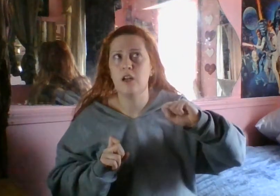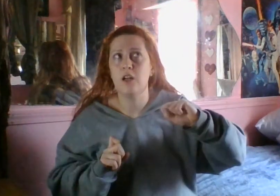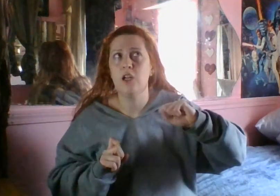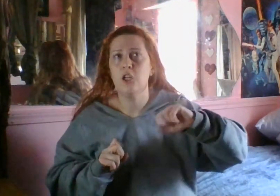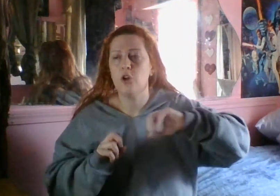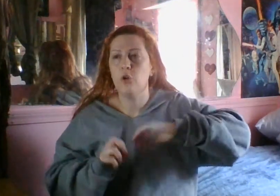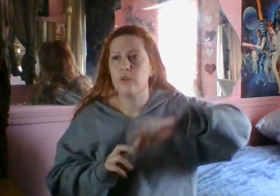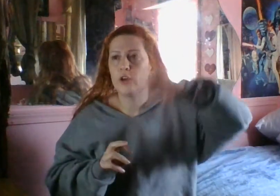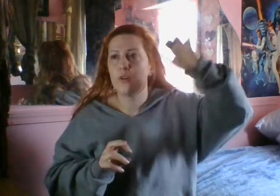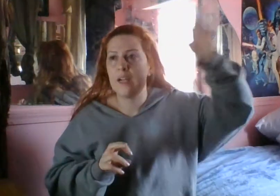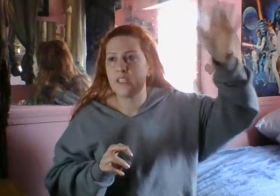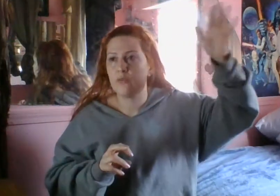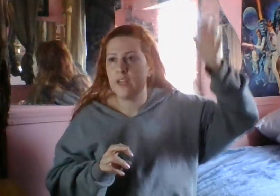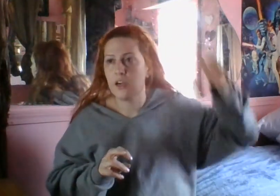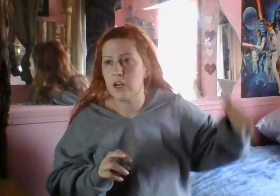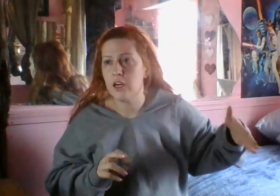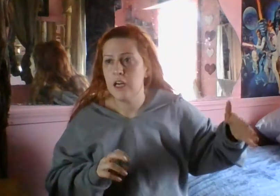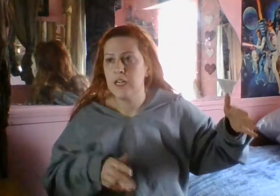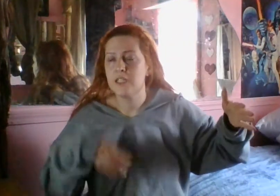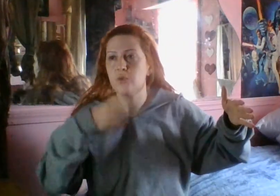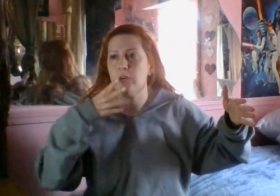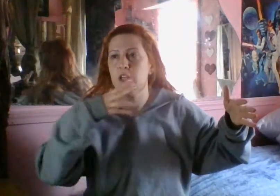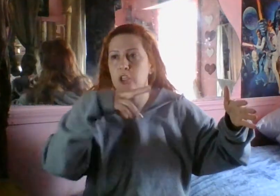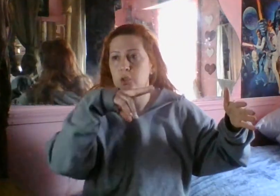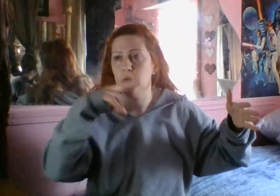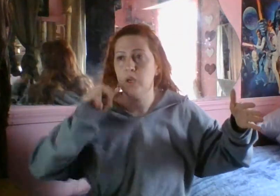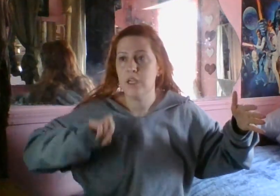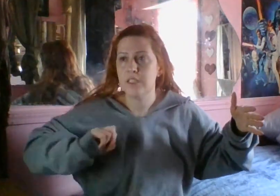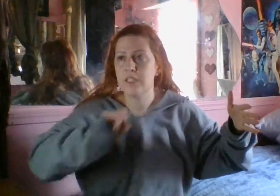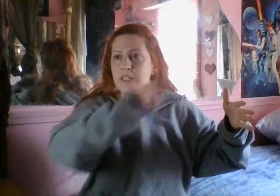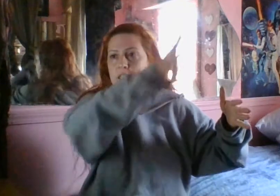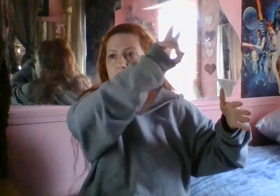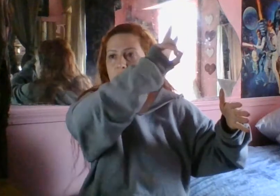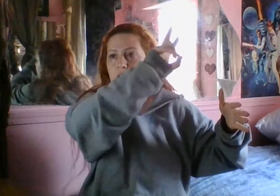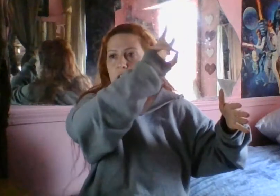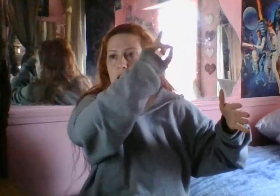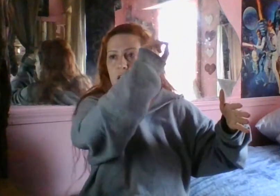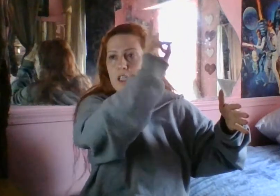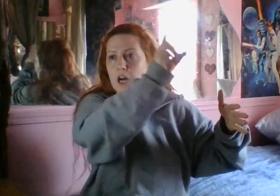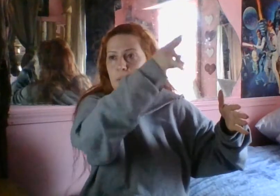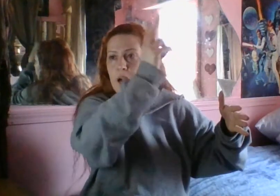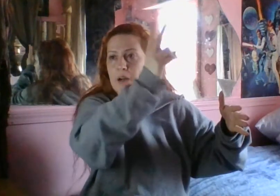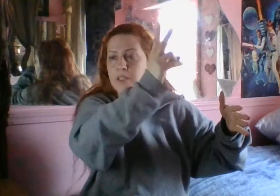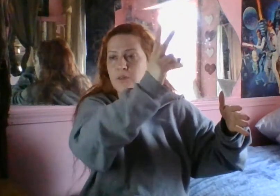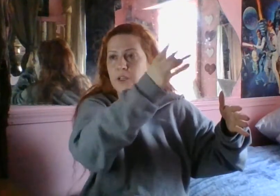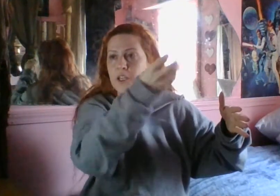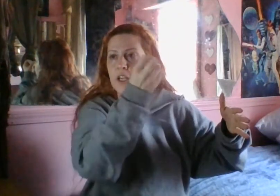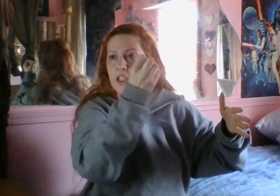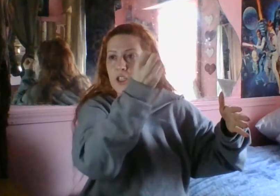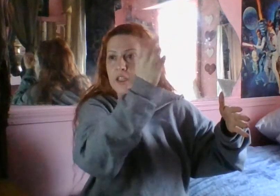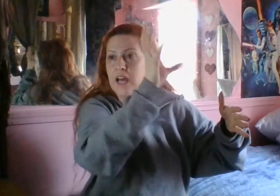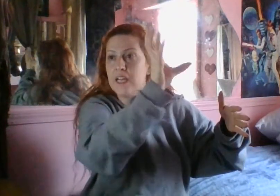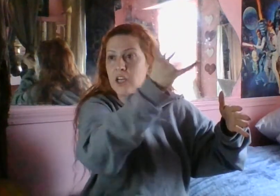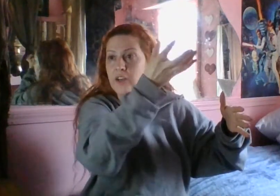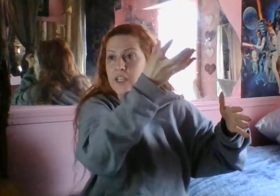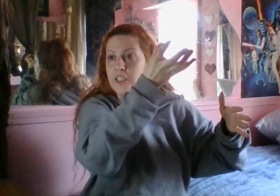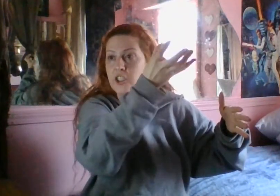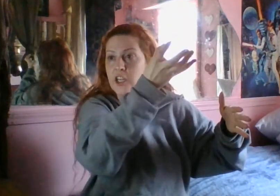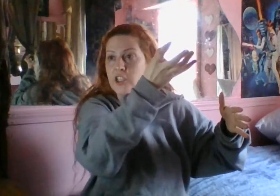over-the-horizon radar. It's where you send a laser into the upper atmosphere, and that area changes